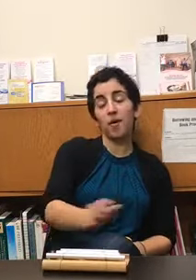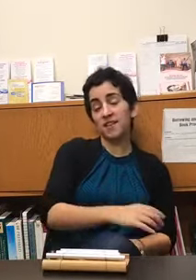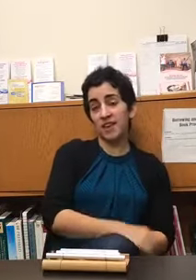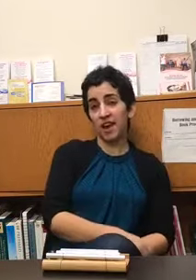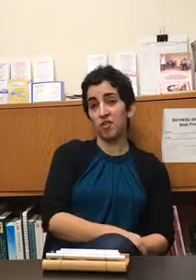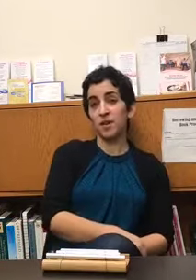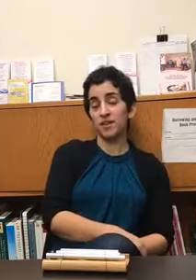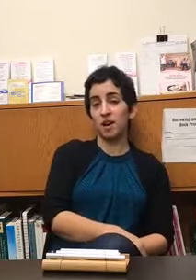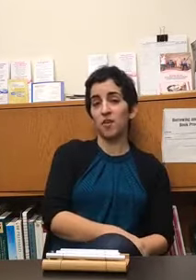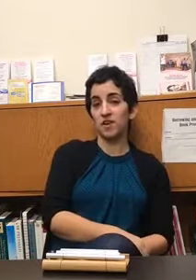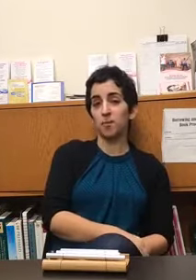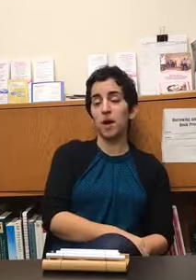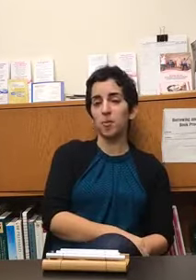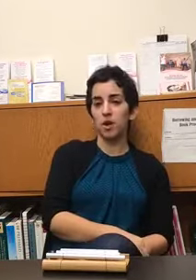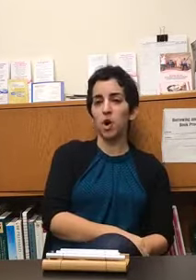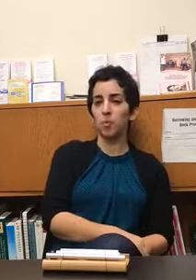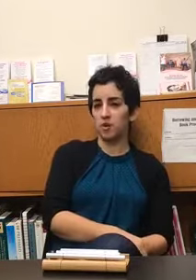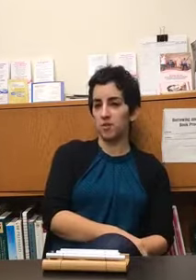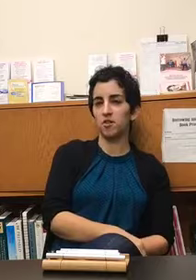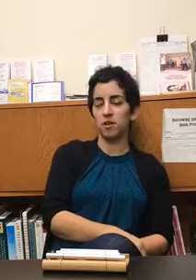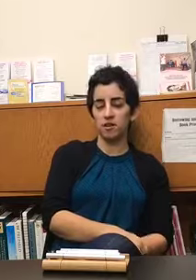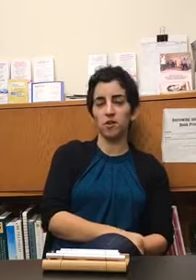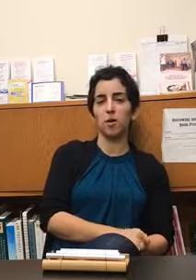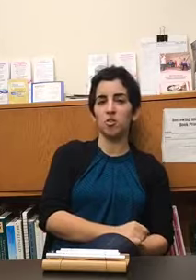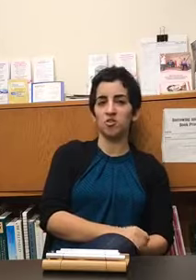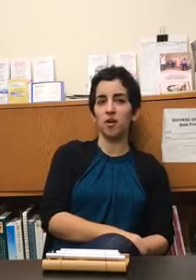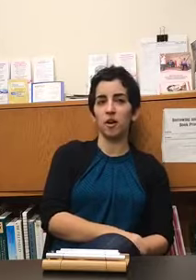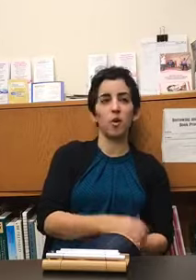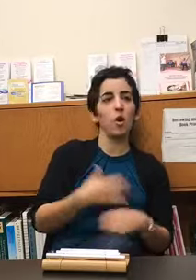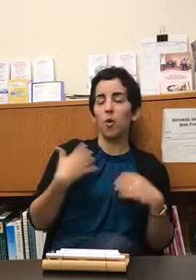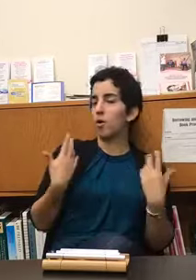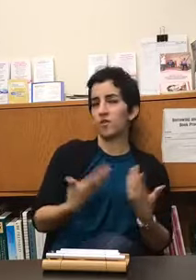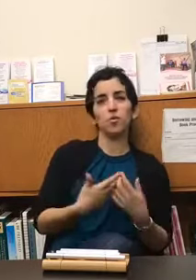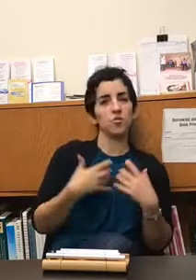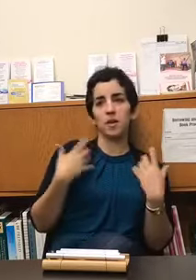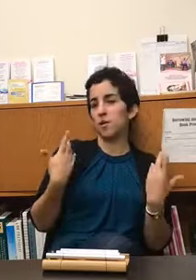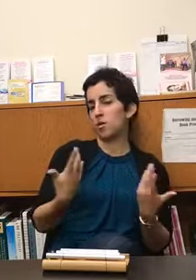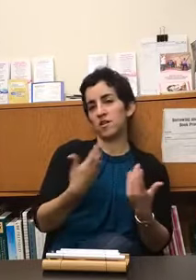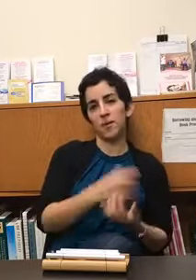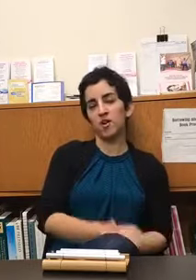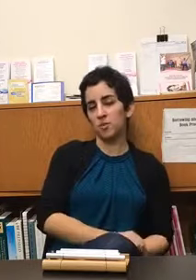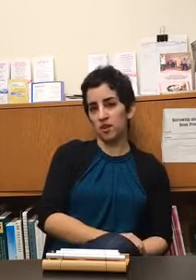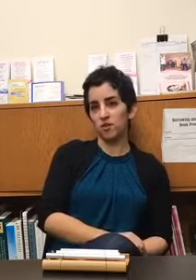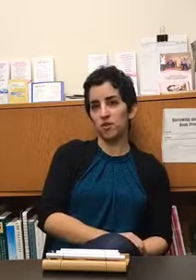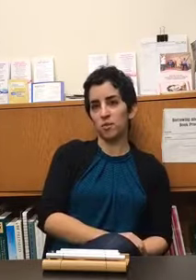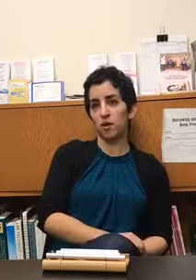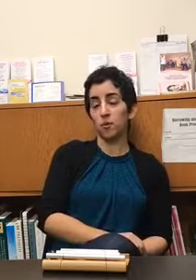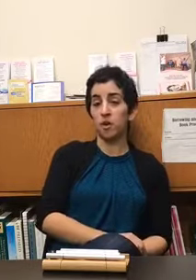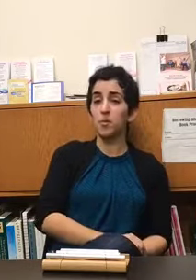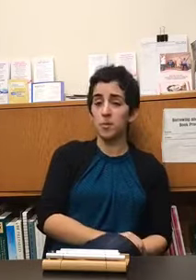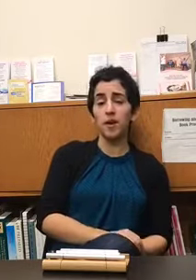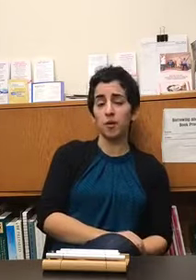i take care of myself i i'm pretty open especially on instagram with sharing what fuels me and what inspires me to do this work and what keeps me going